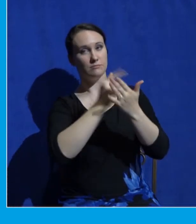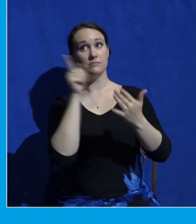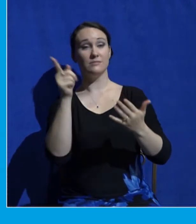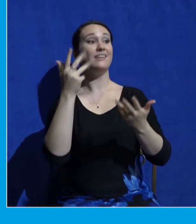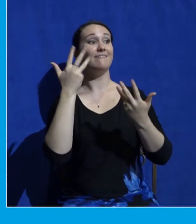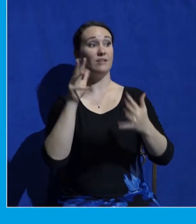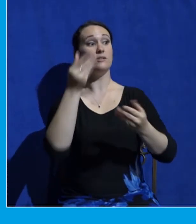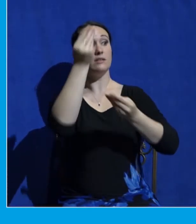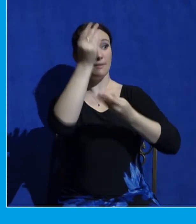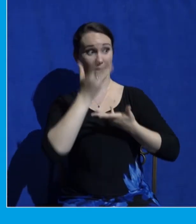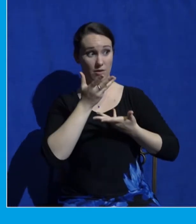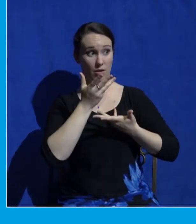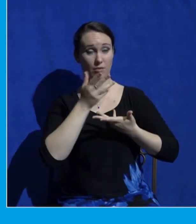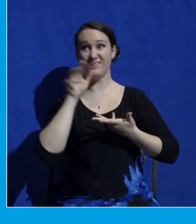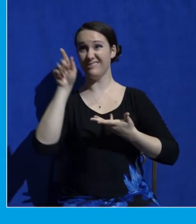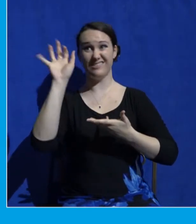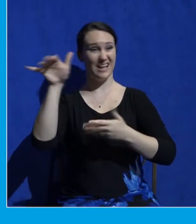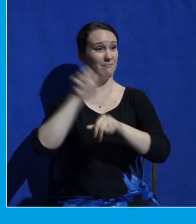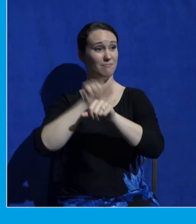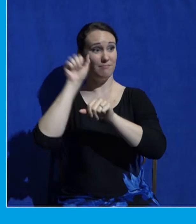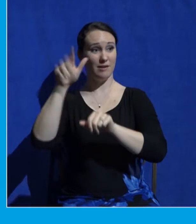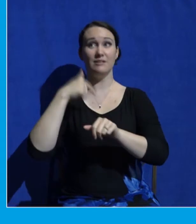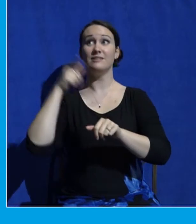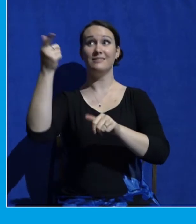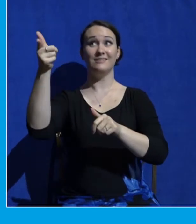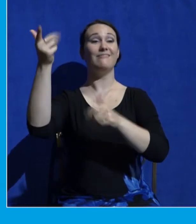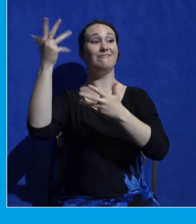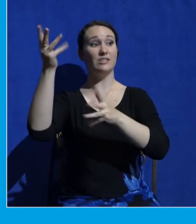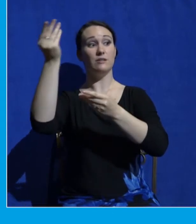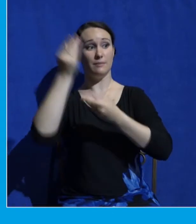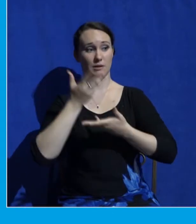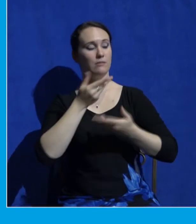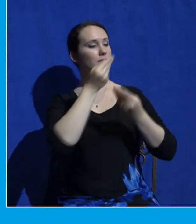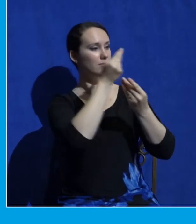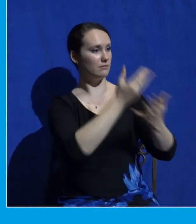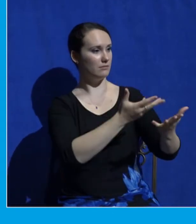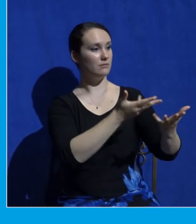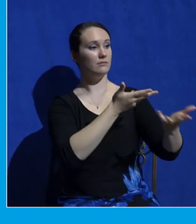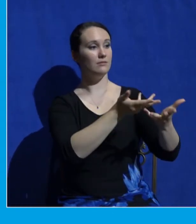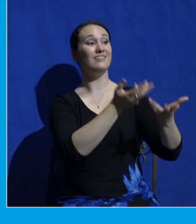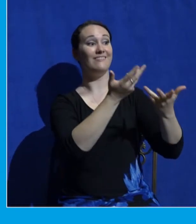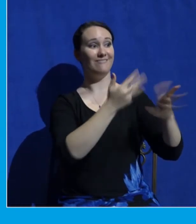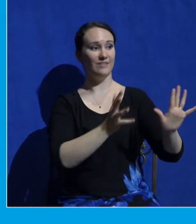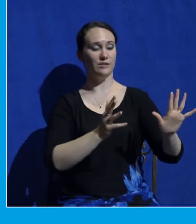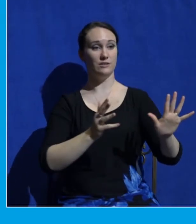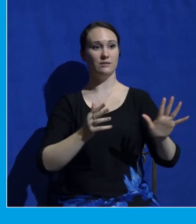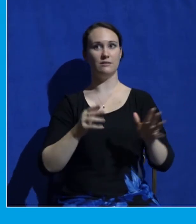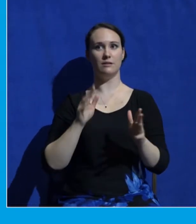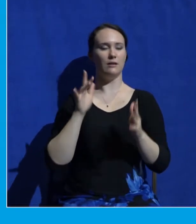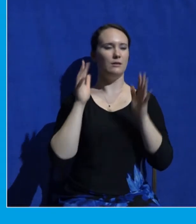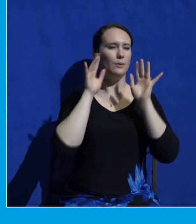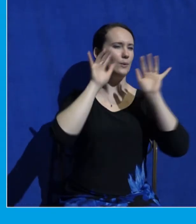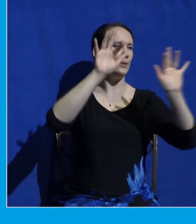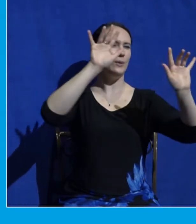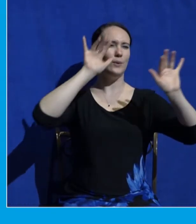in Mount Sinai. And when Moses finished speaking with him, he put a veil over his face. All right.